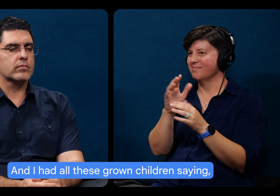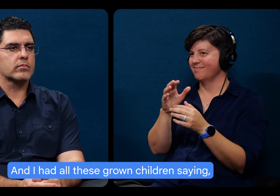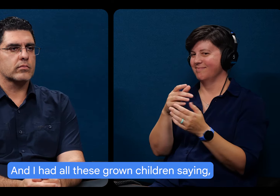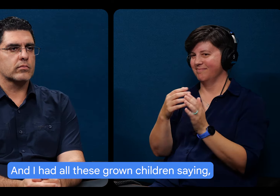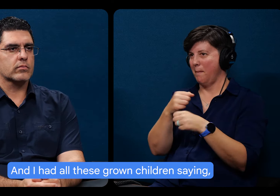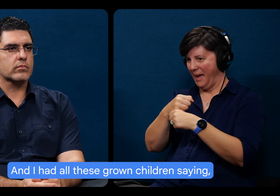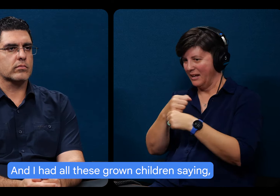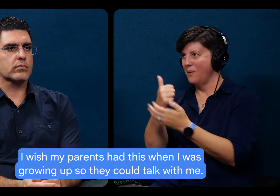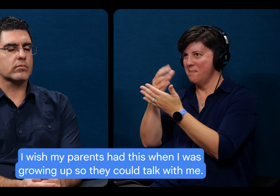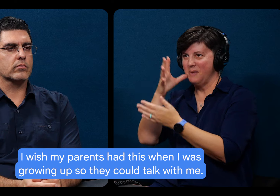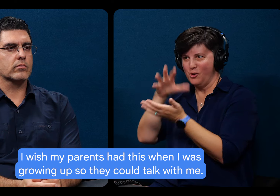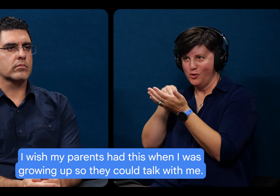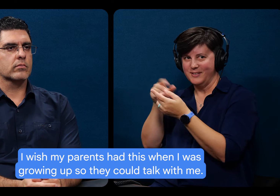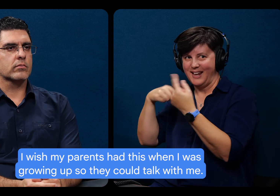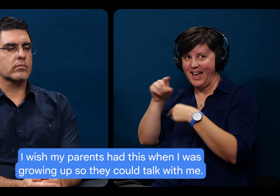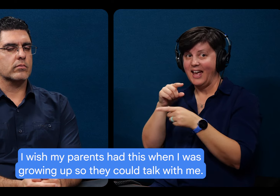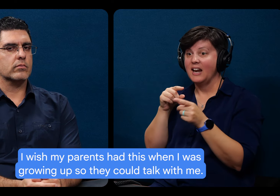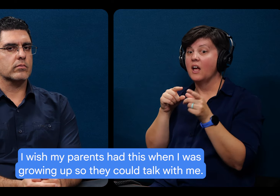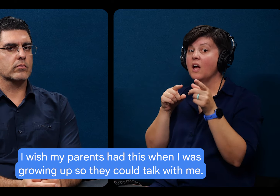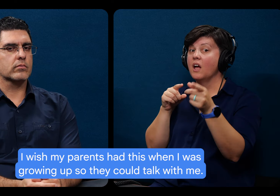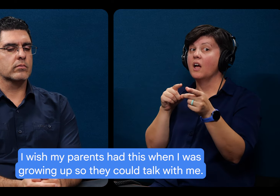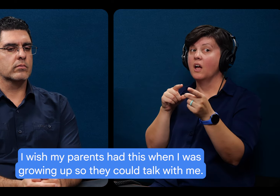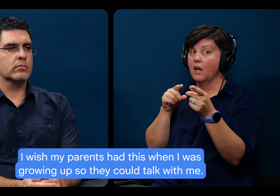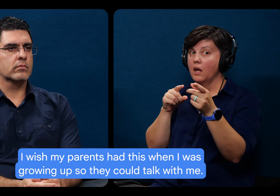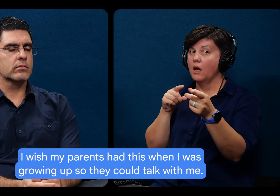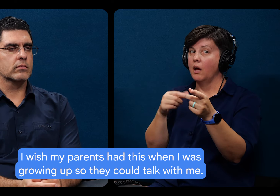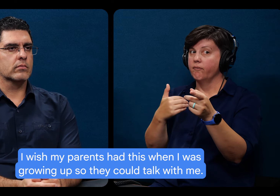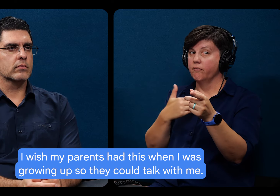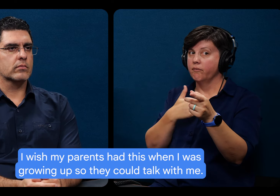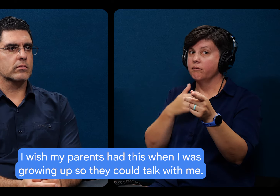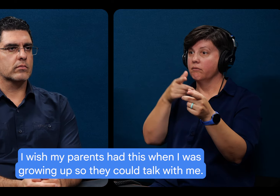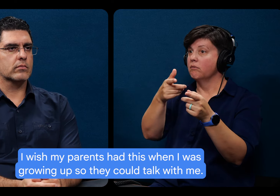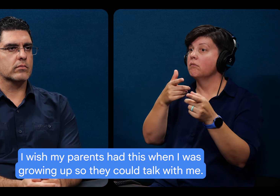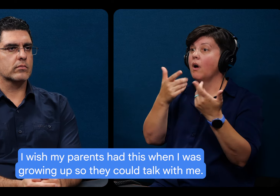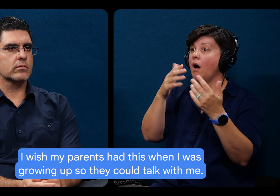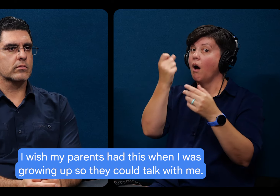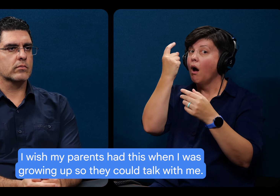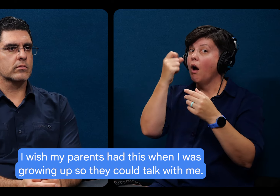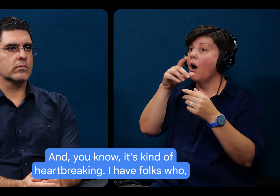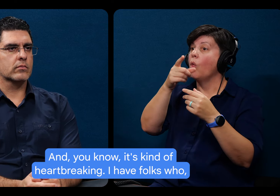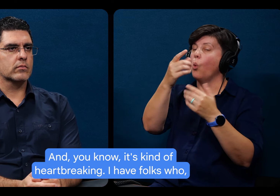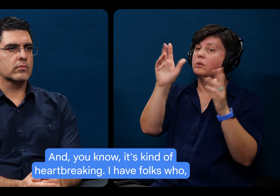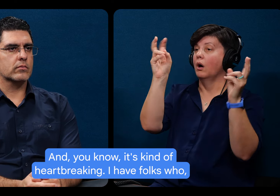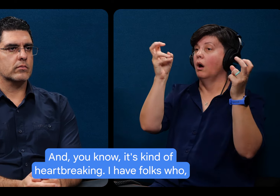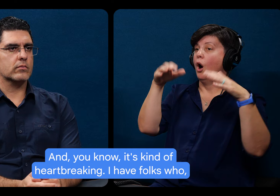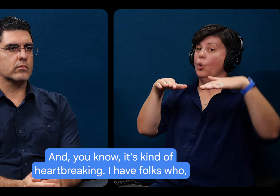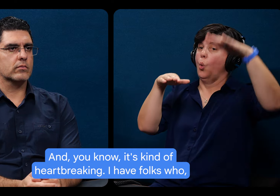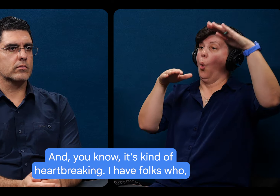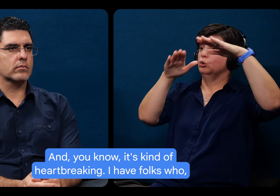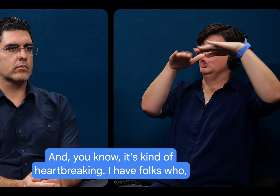had all these grown children saying, I wish my parents had this when I was growing up so they could talk with me. And,